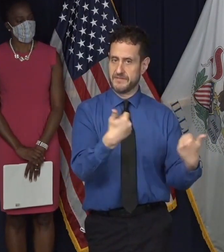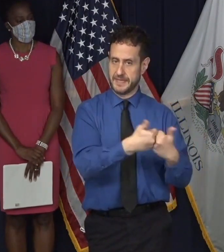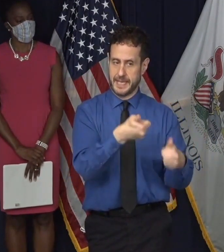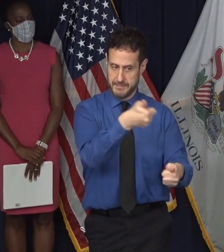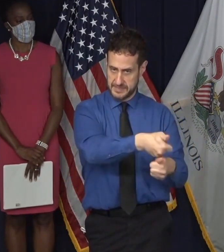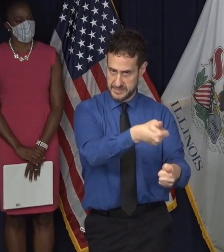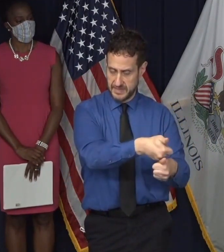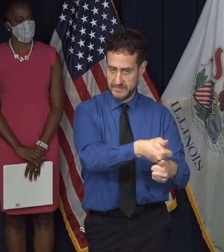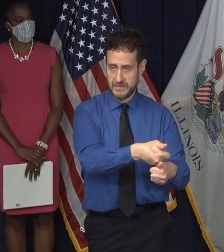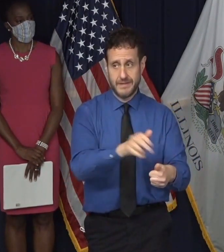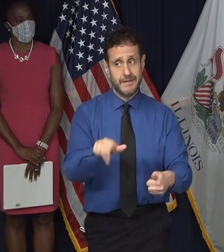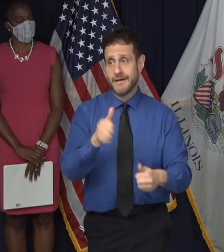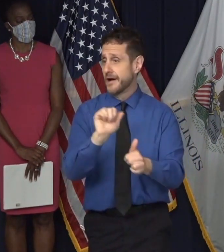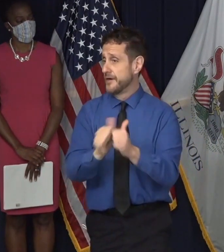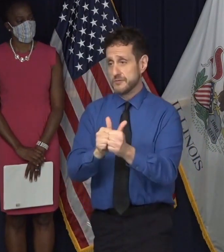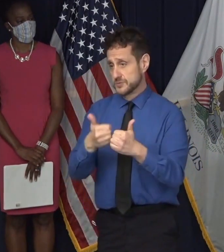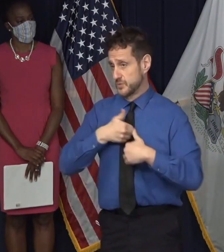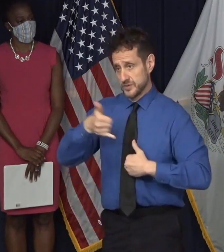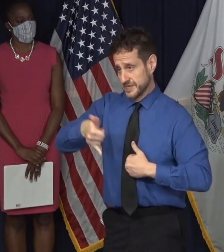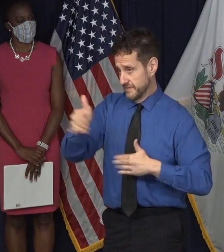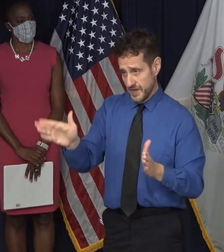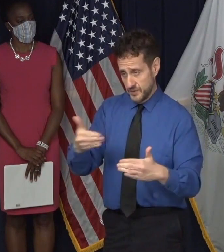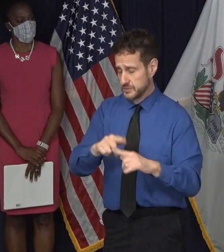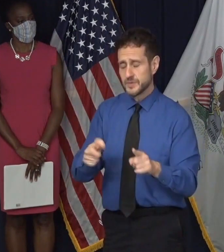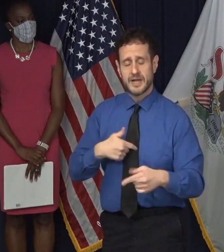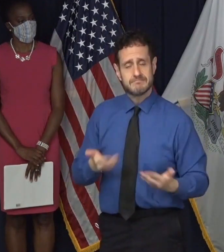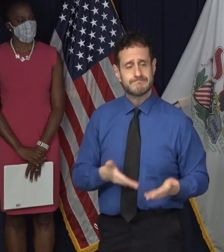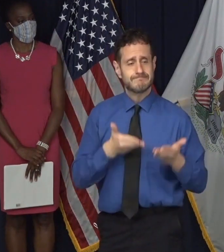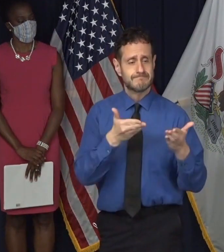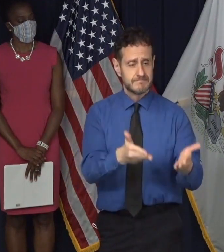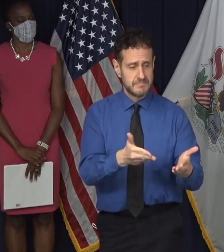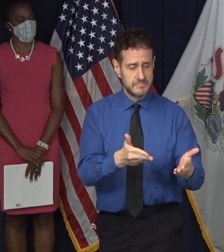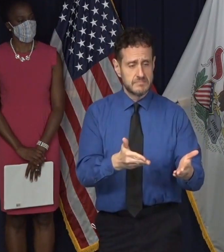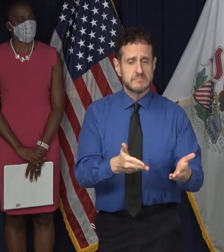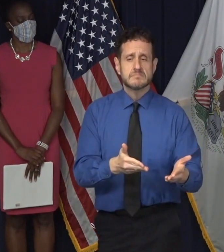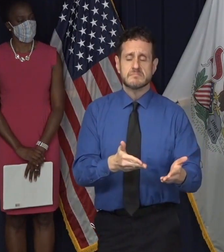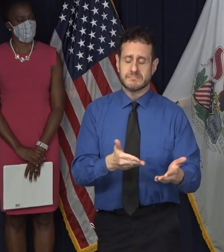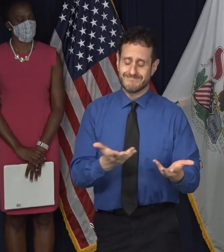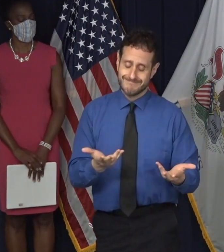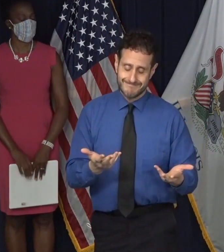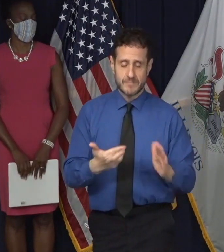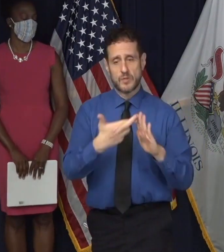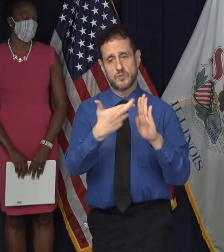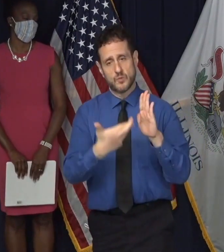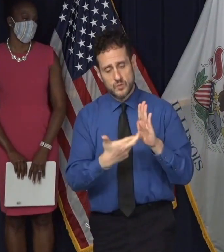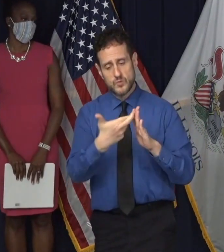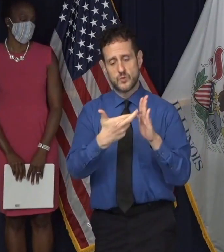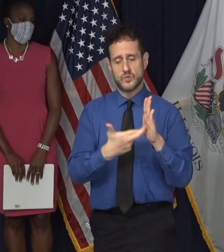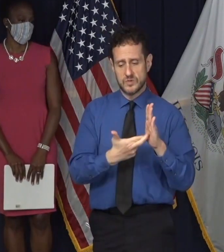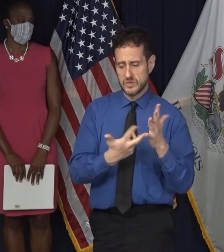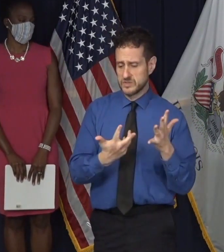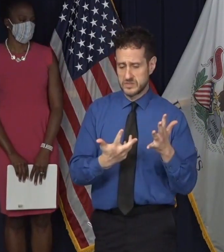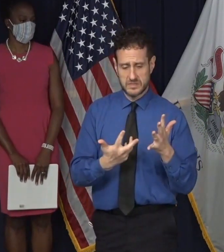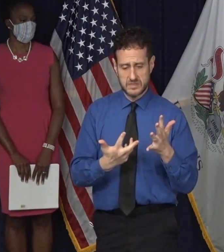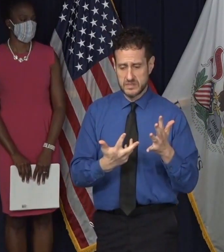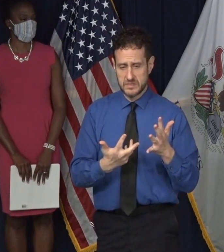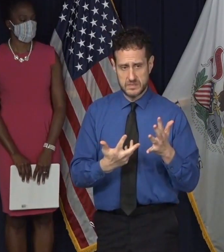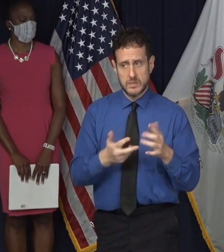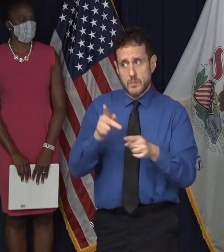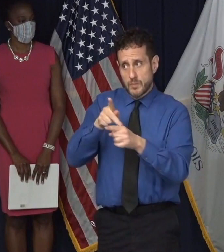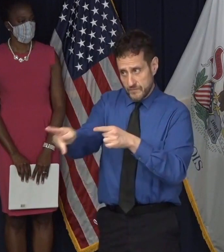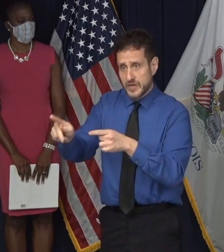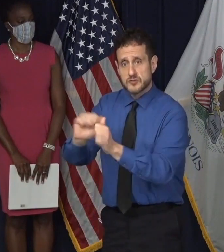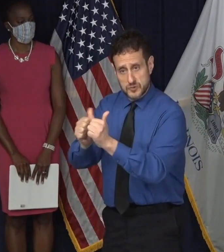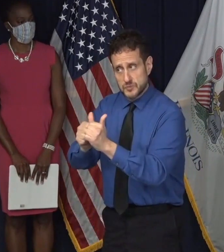obviously other sports that have locker rooms, but I'm just suggesting to you that all of the precautions that are being taken by professional